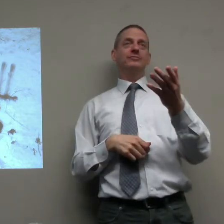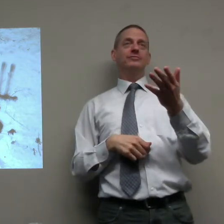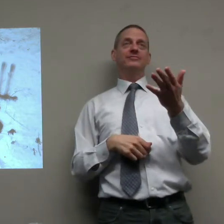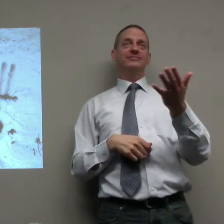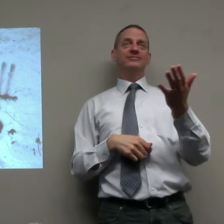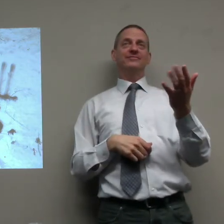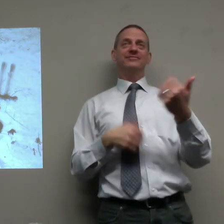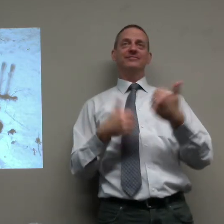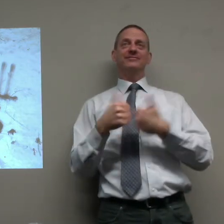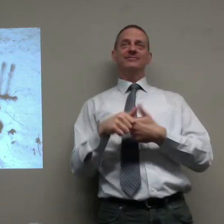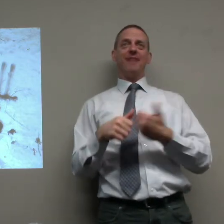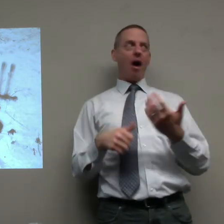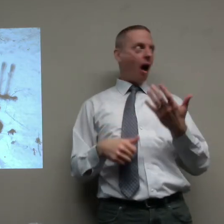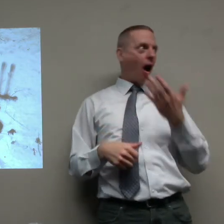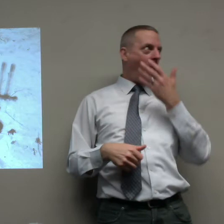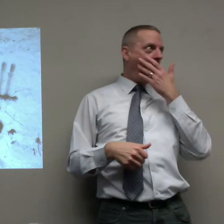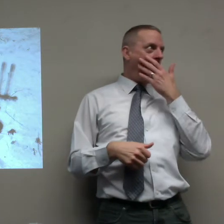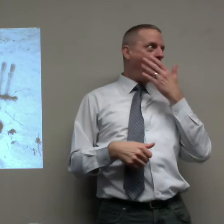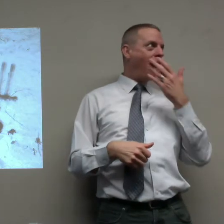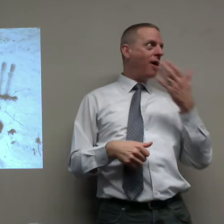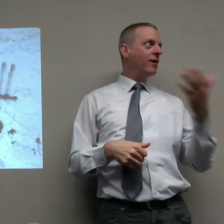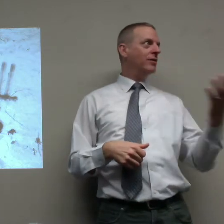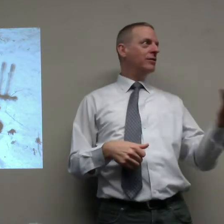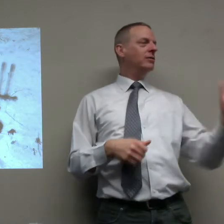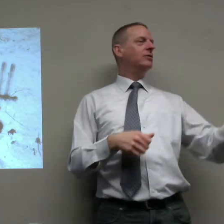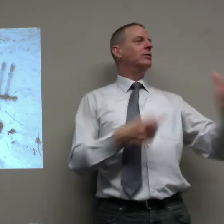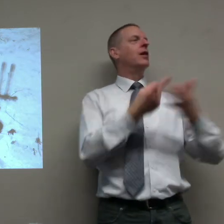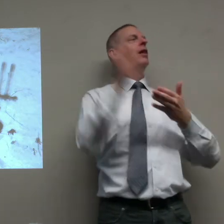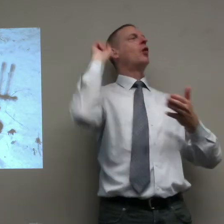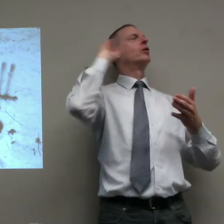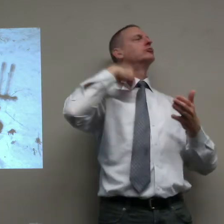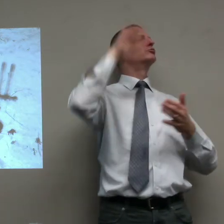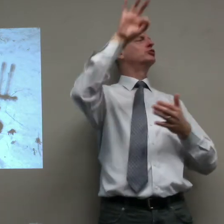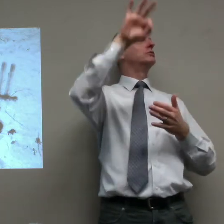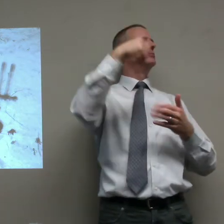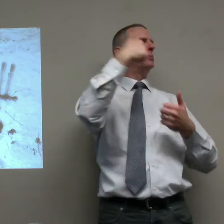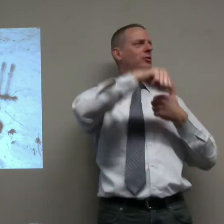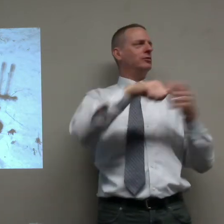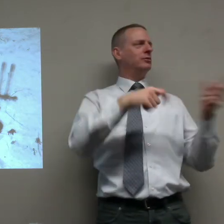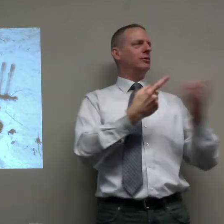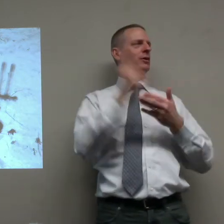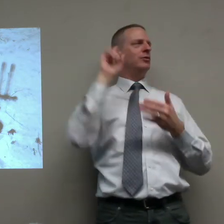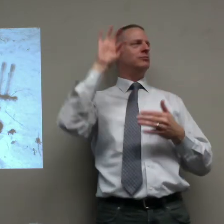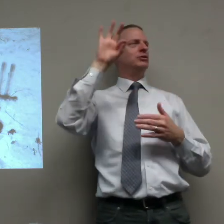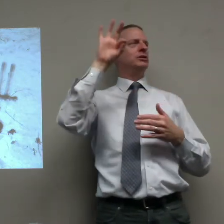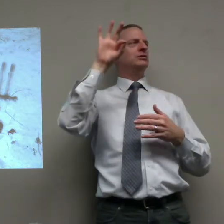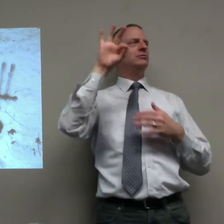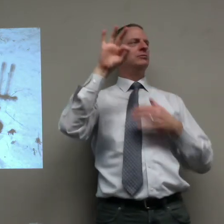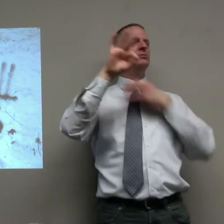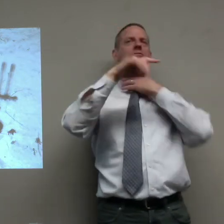did I preach week, sir?